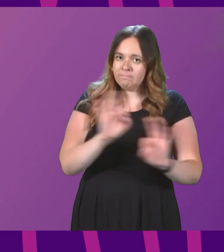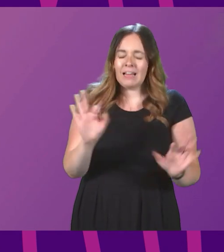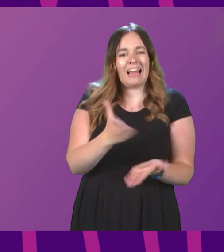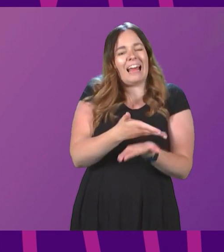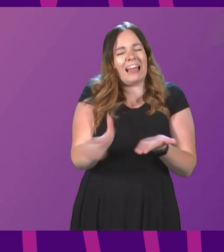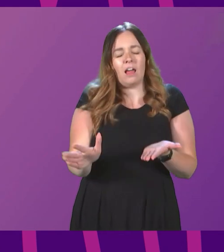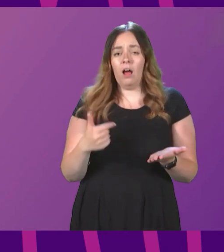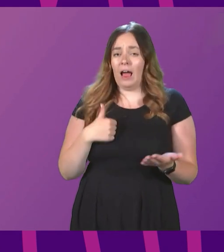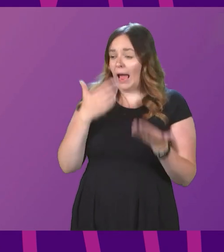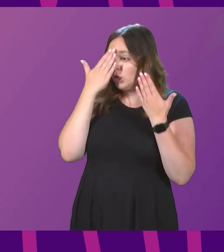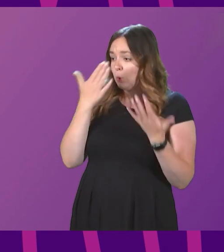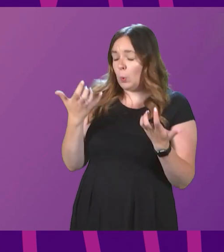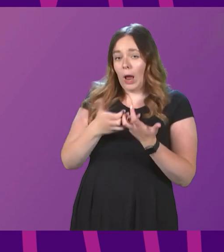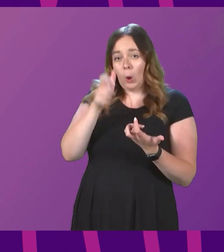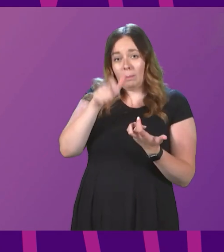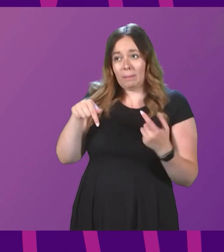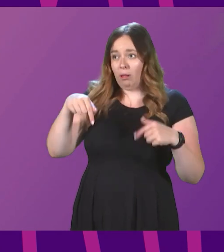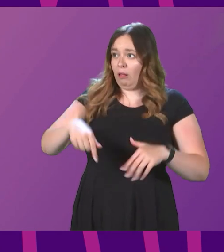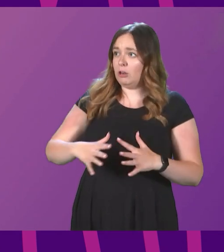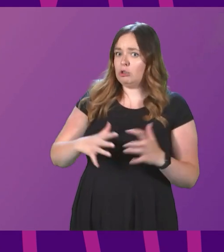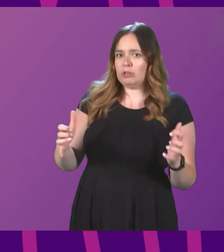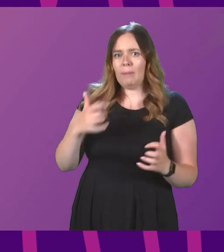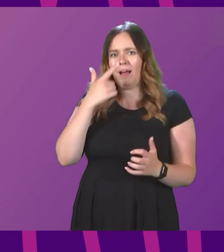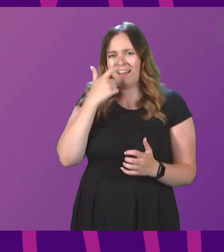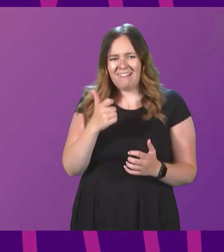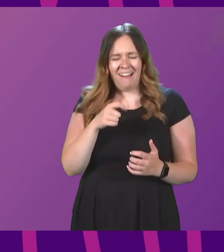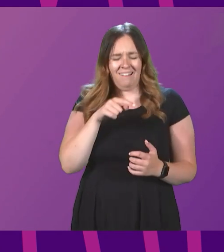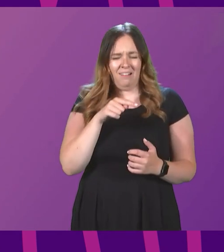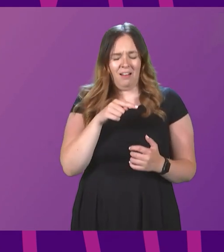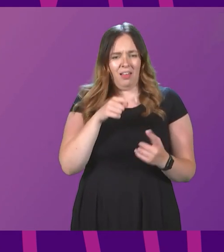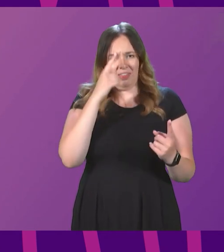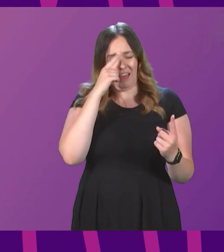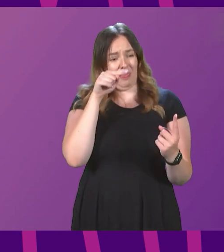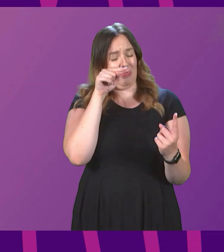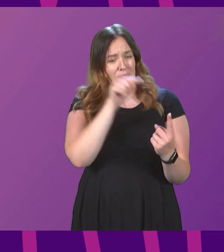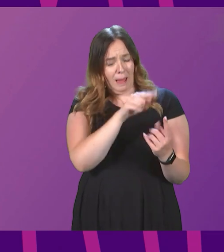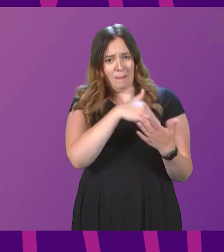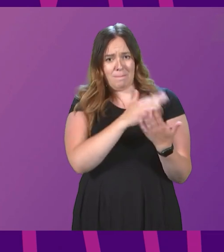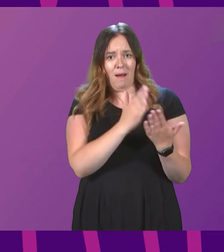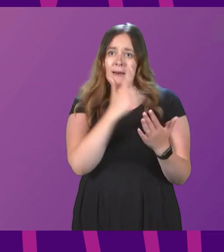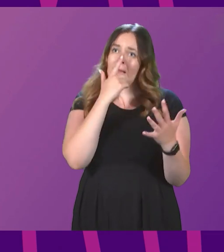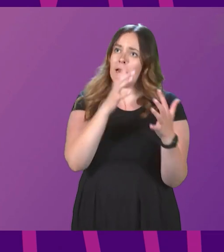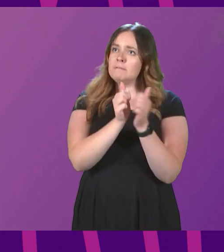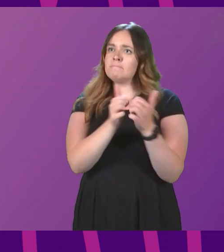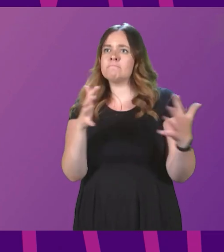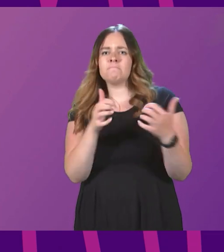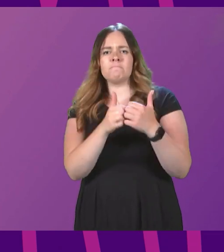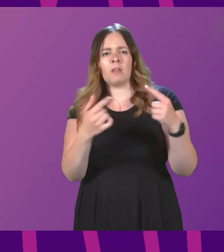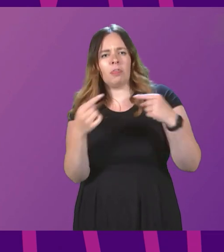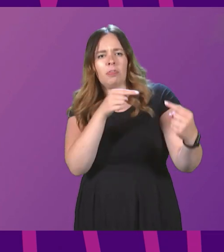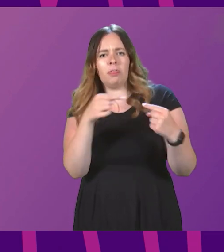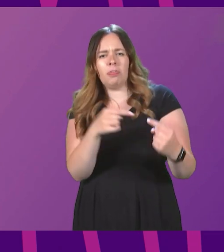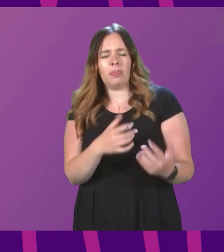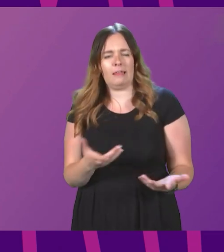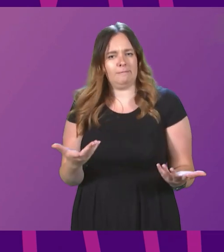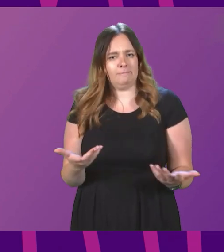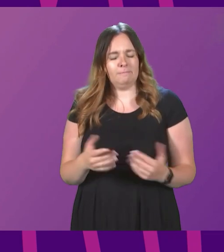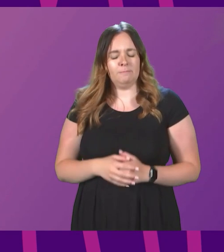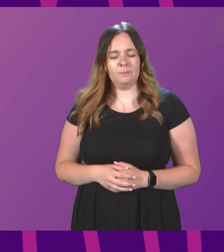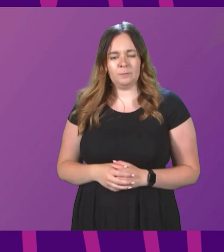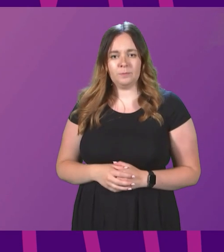anybody in this chamber could find anything in that aspect of my statement to disagree with in any way, shape or form.